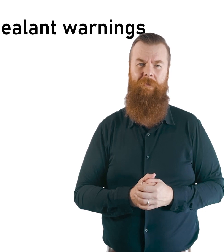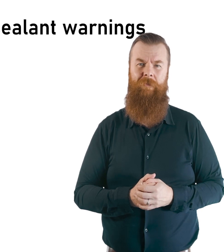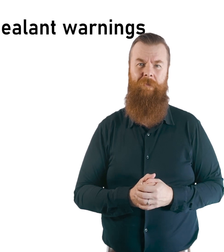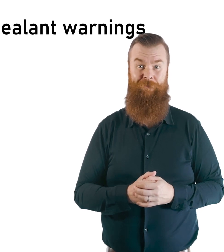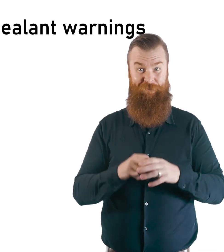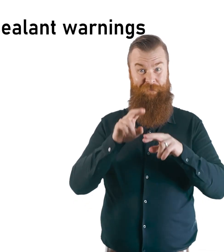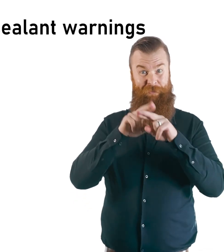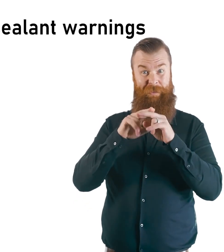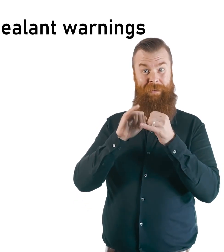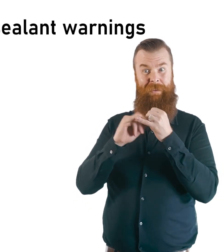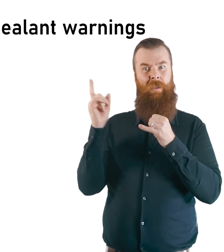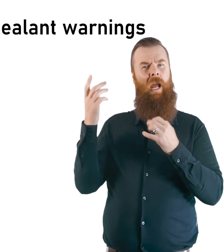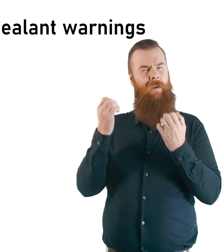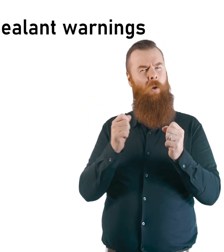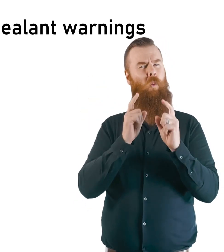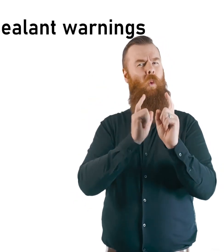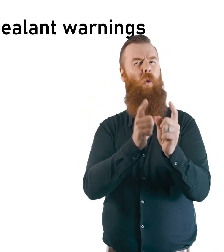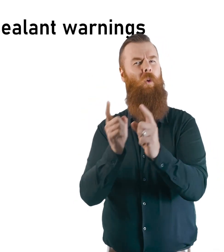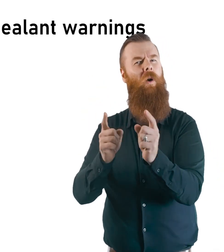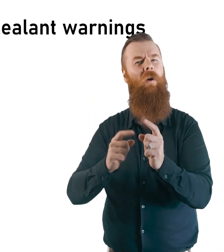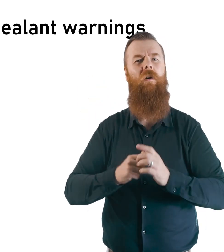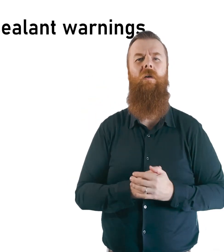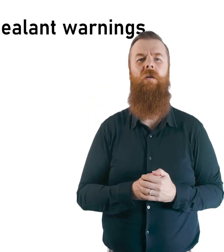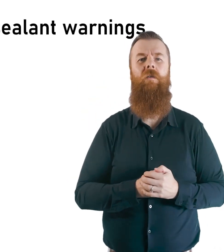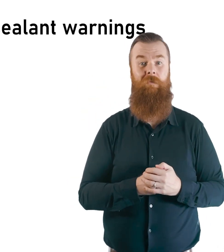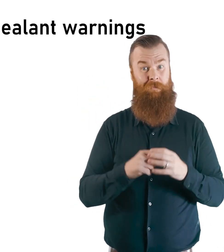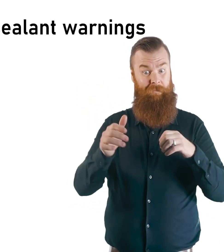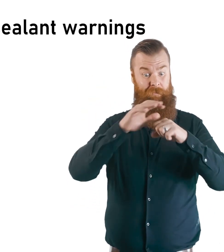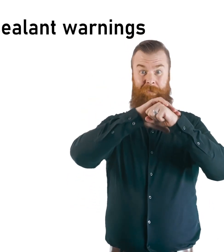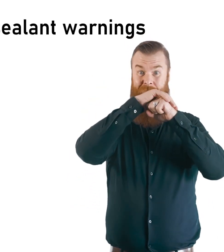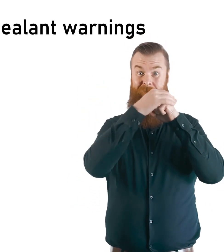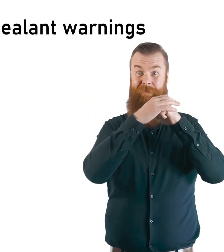Fissure sealants may not always prevent tooth decay. Fissure